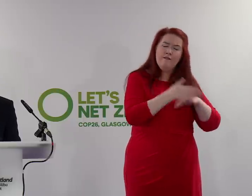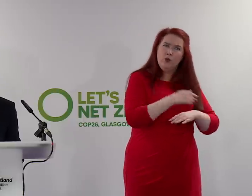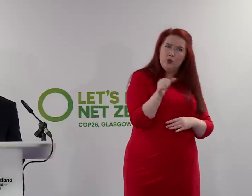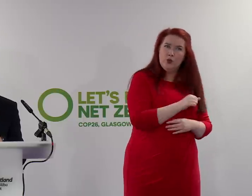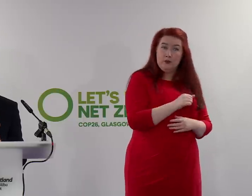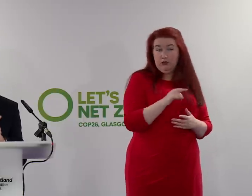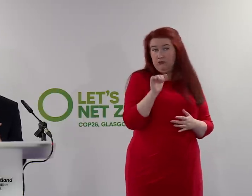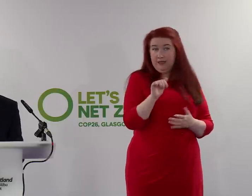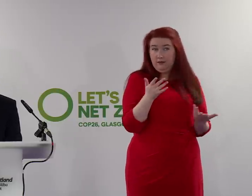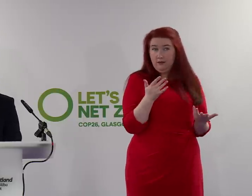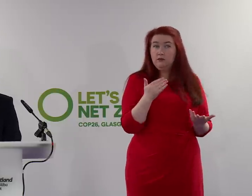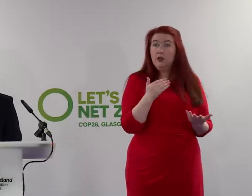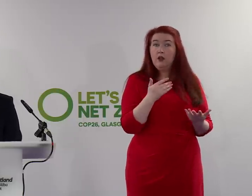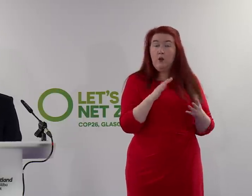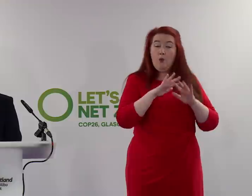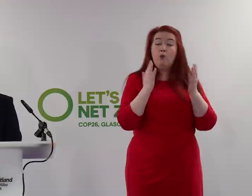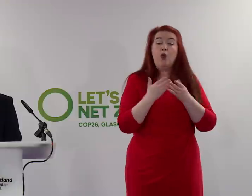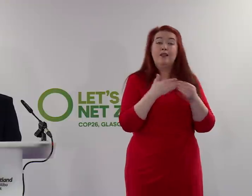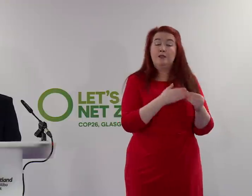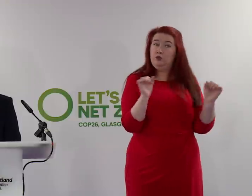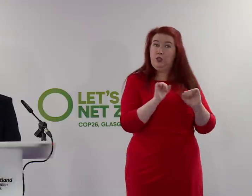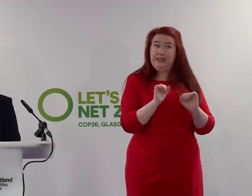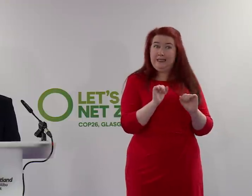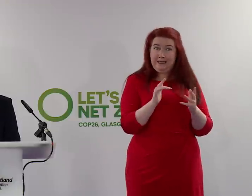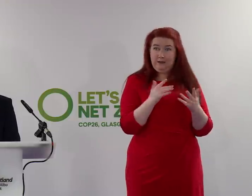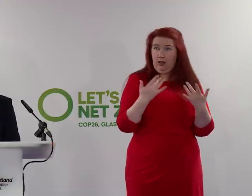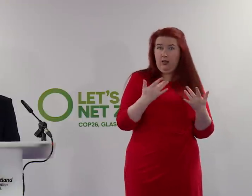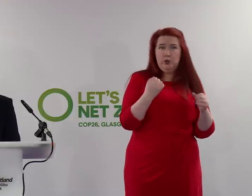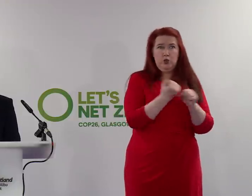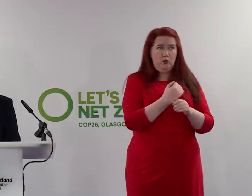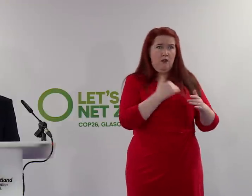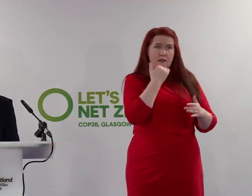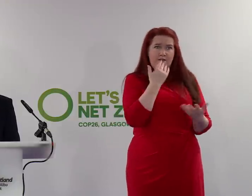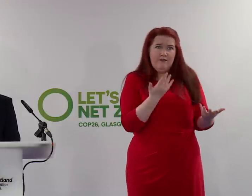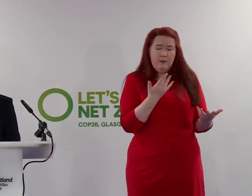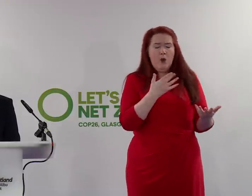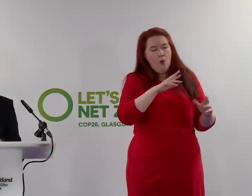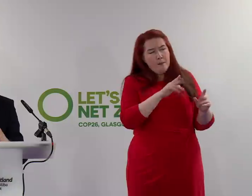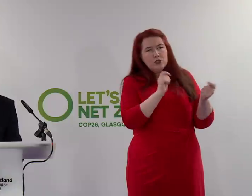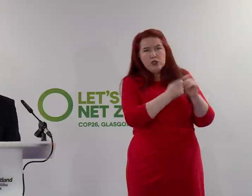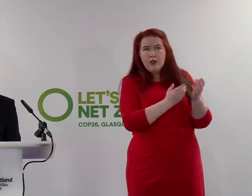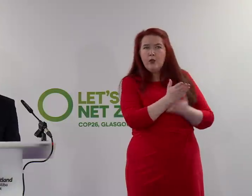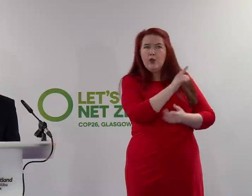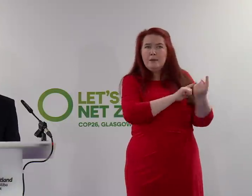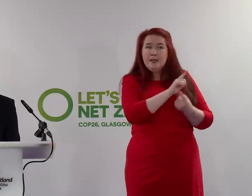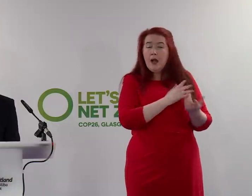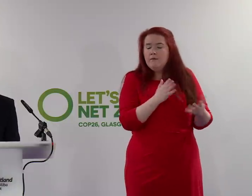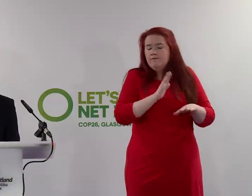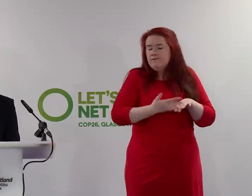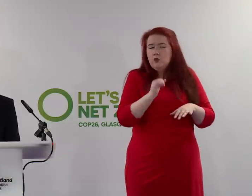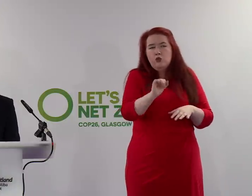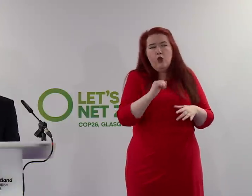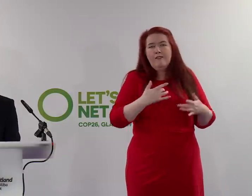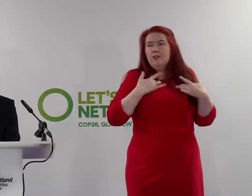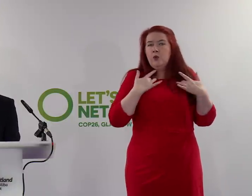leaders are not yet doing enough, and that is one of the things we hope to see change during the summit. But regardless of views on that,